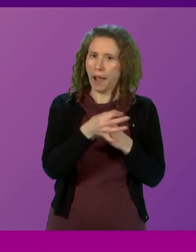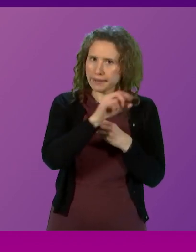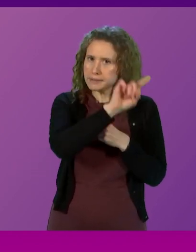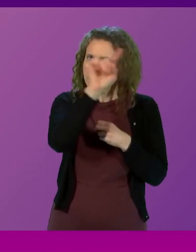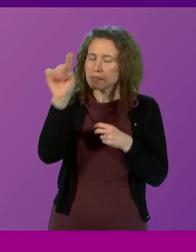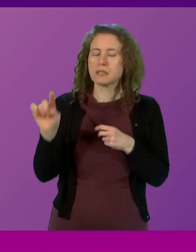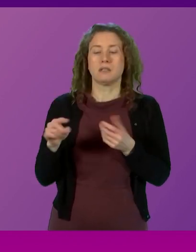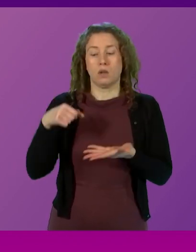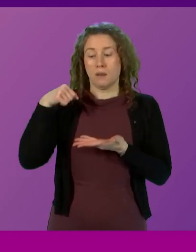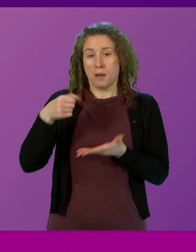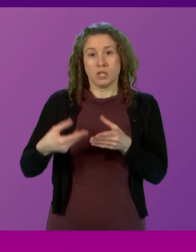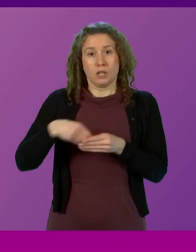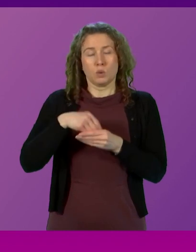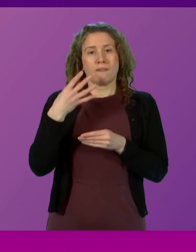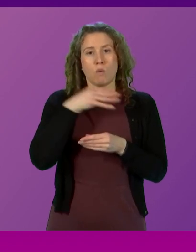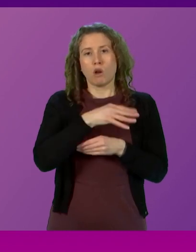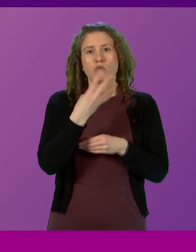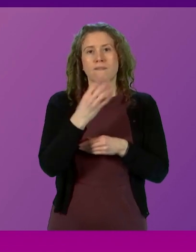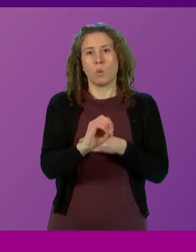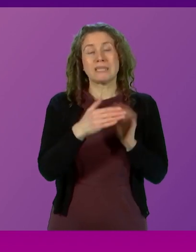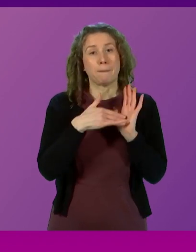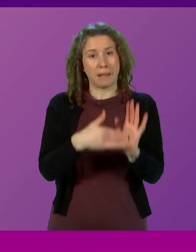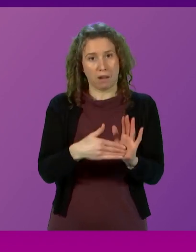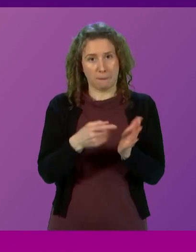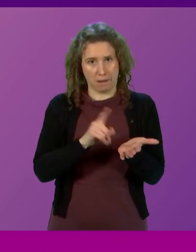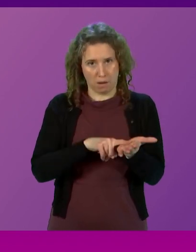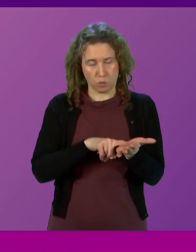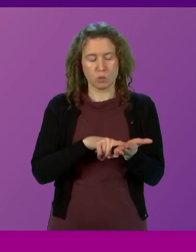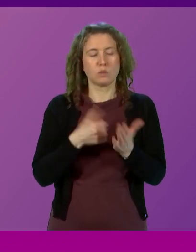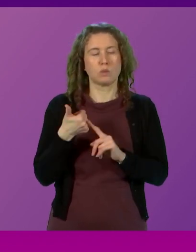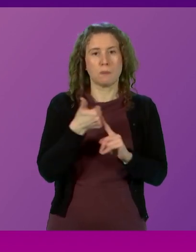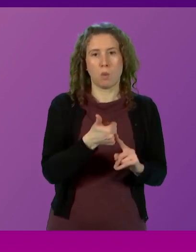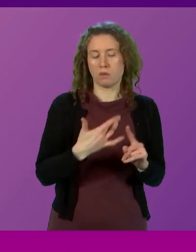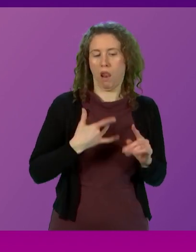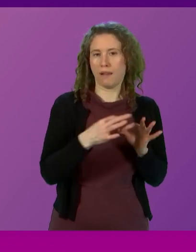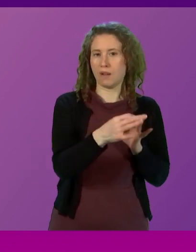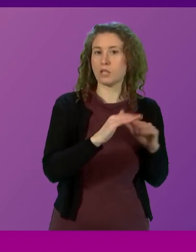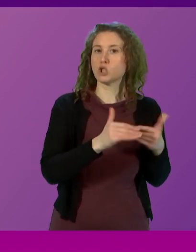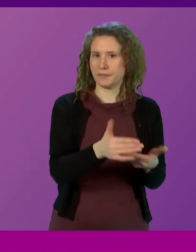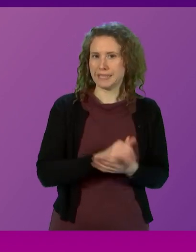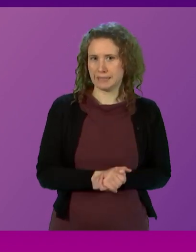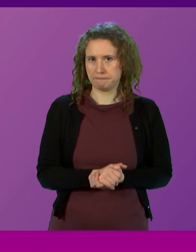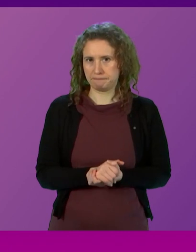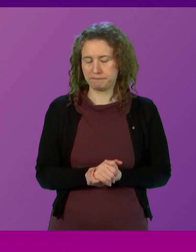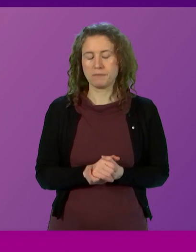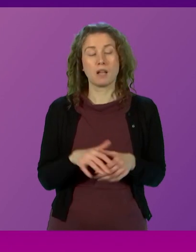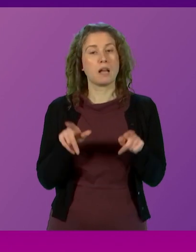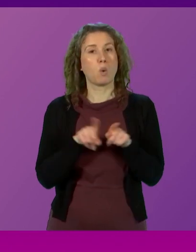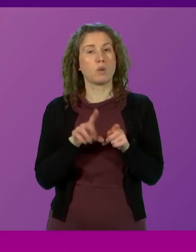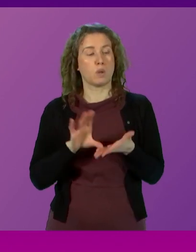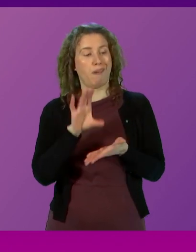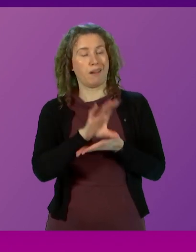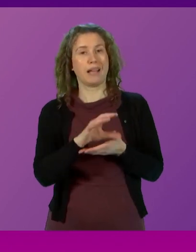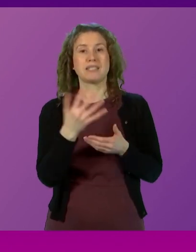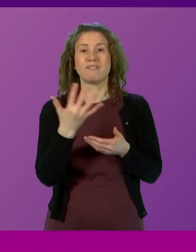and the budget includes £440 million to support lifeline services. I am also allocated